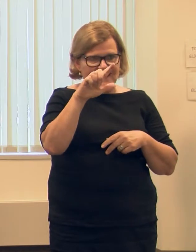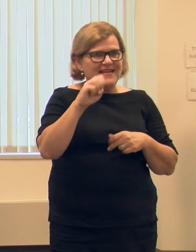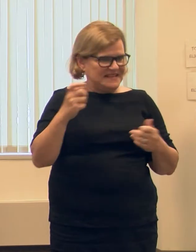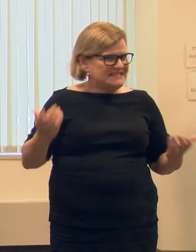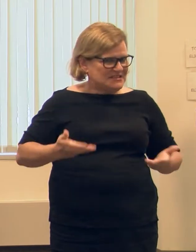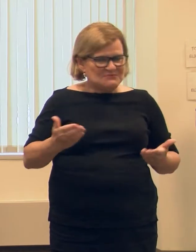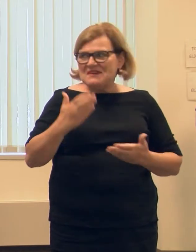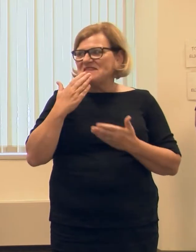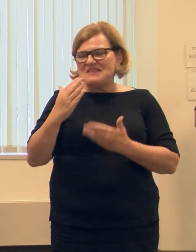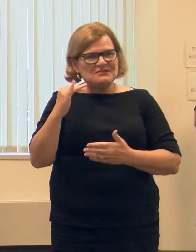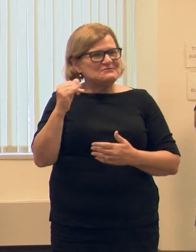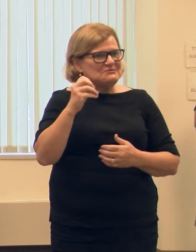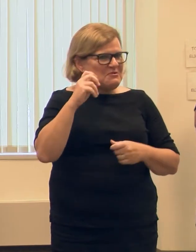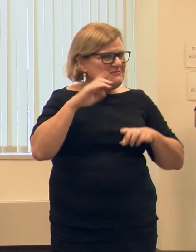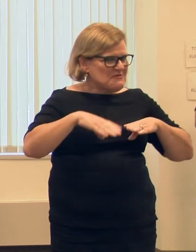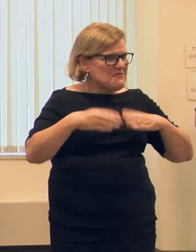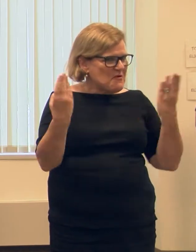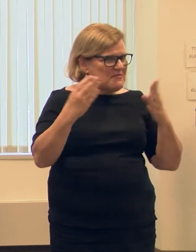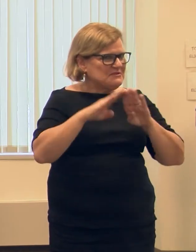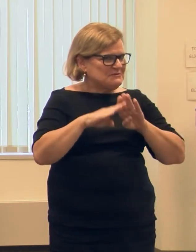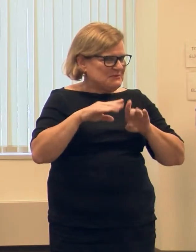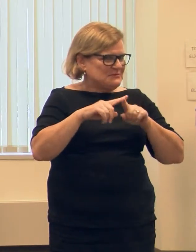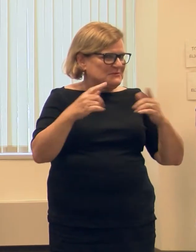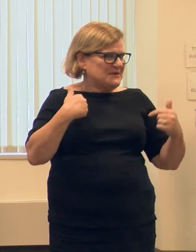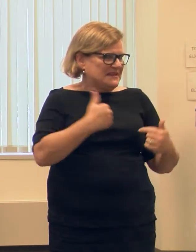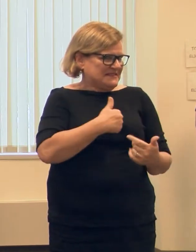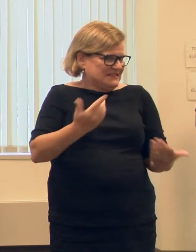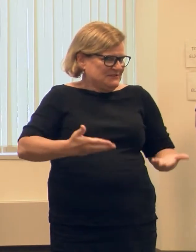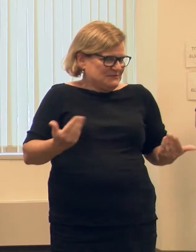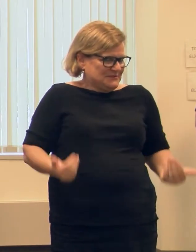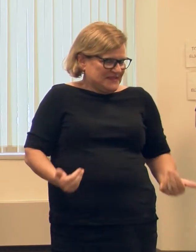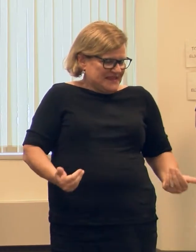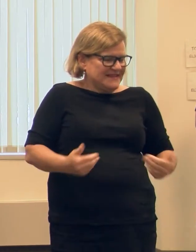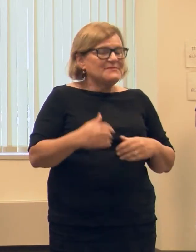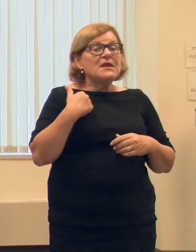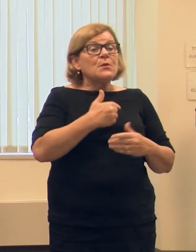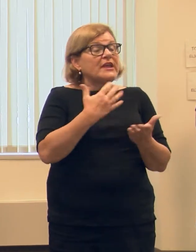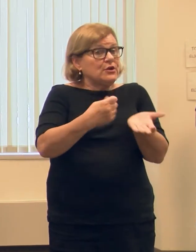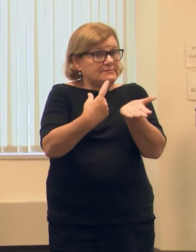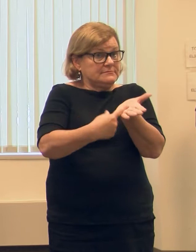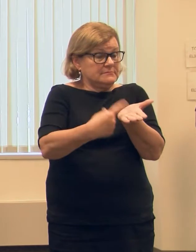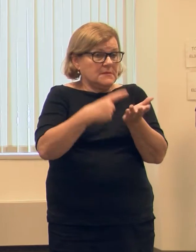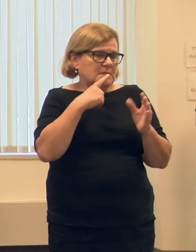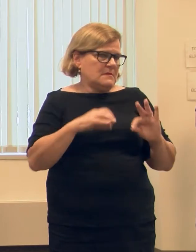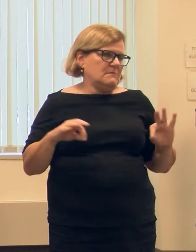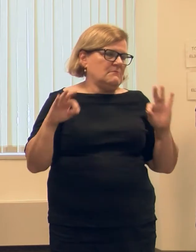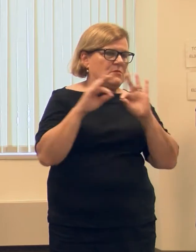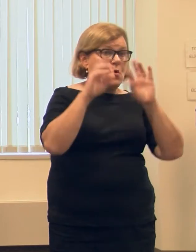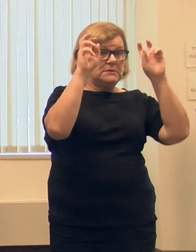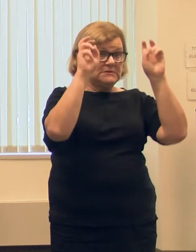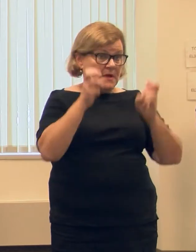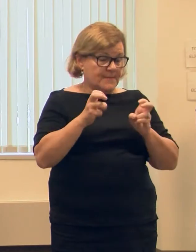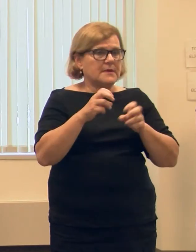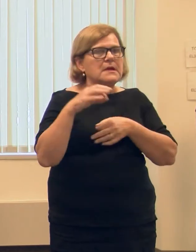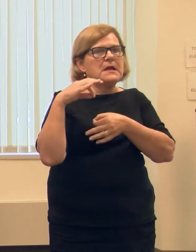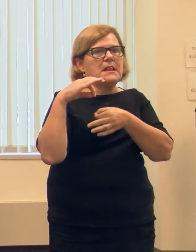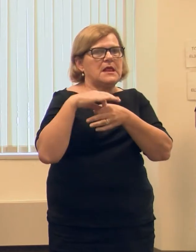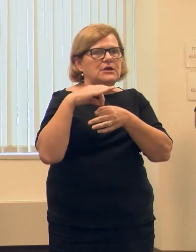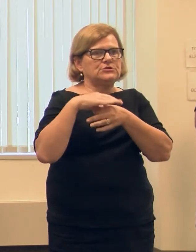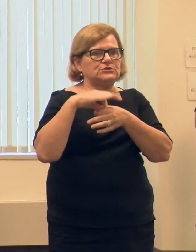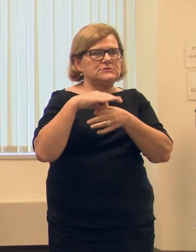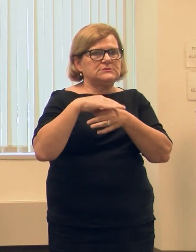as well. So thank you Joe for opening up your doors to us today. And we're here to talk about a really important topic which is elections.